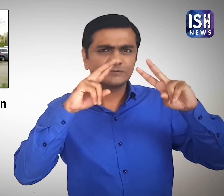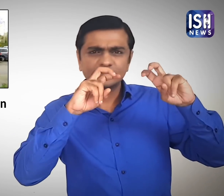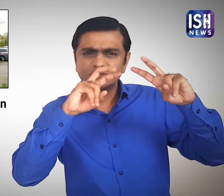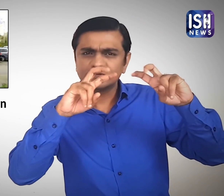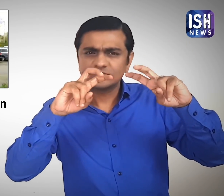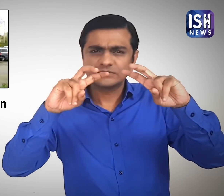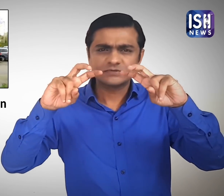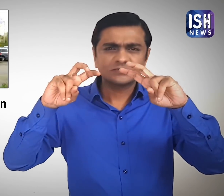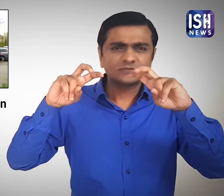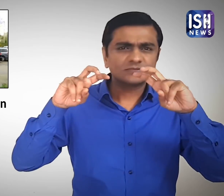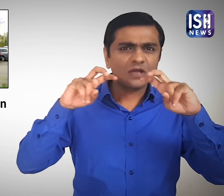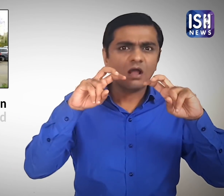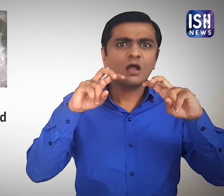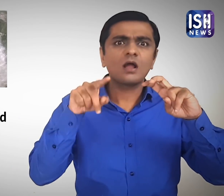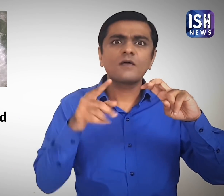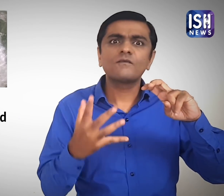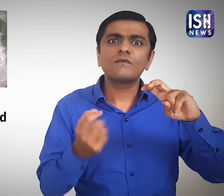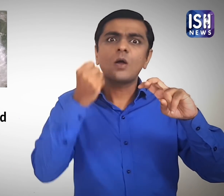-based techie, Shanmuga Subramanian.